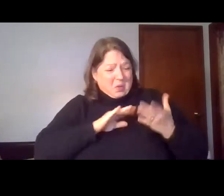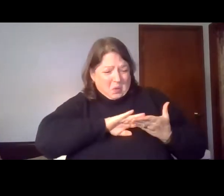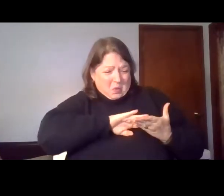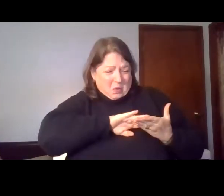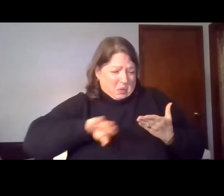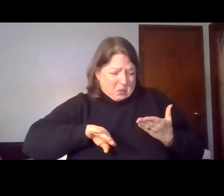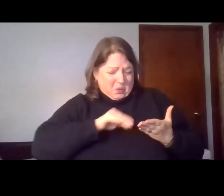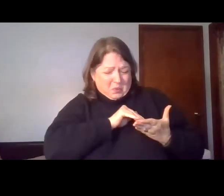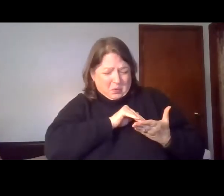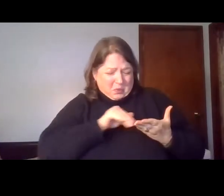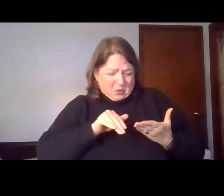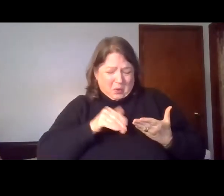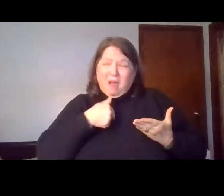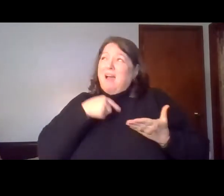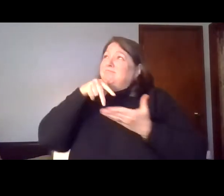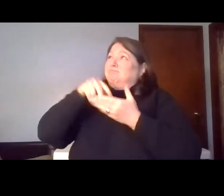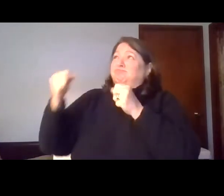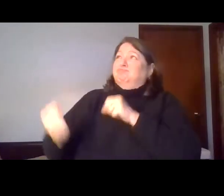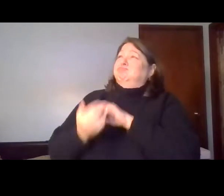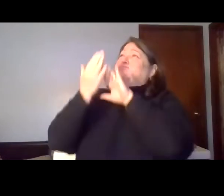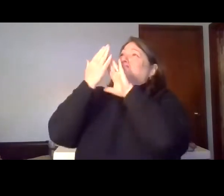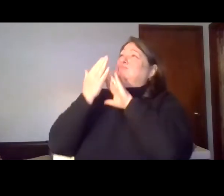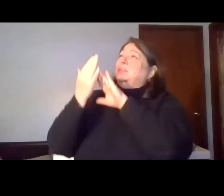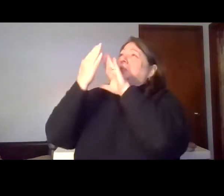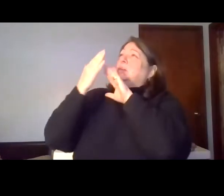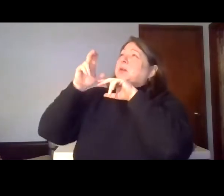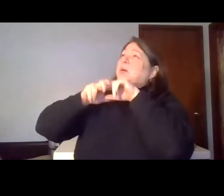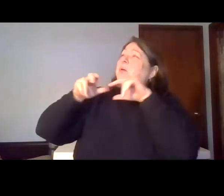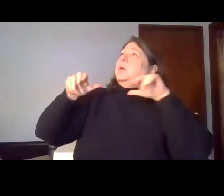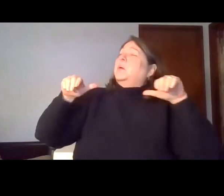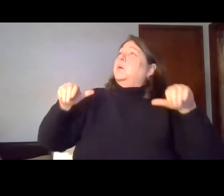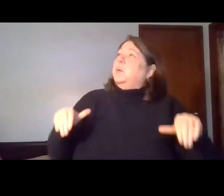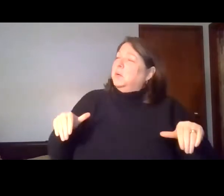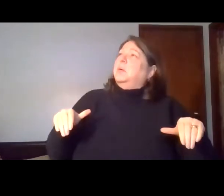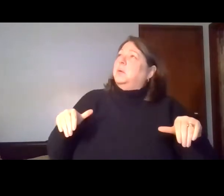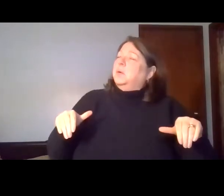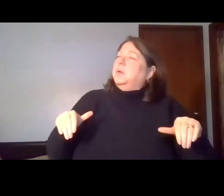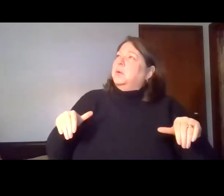When darkness stands, Lord of all.